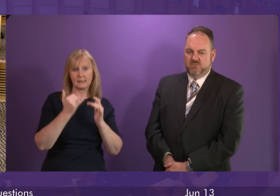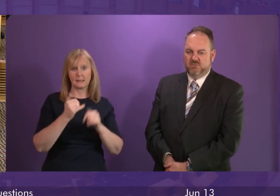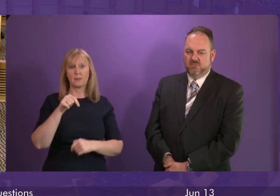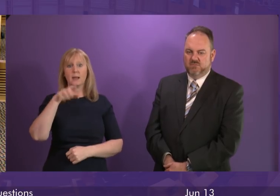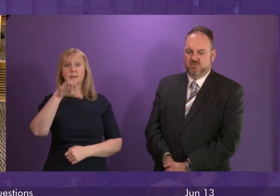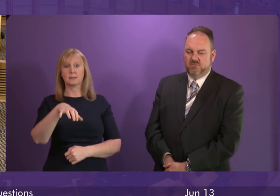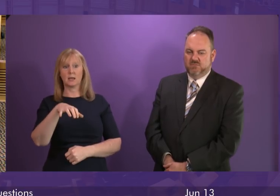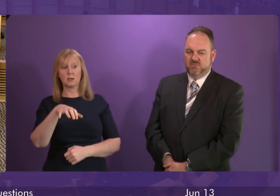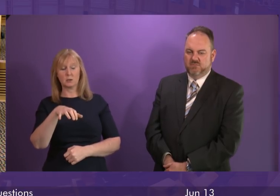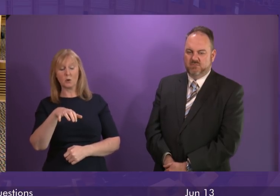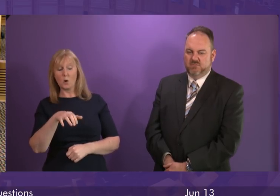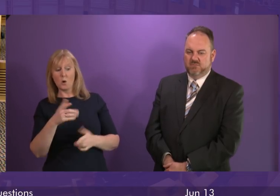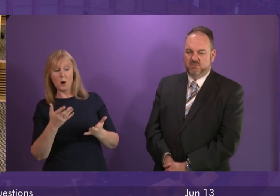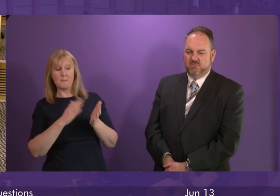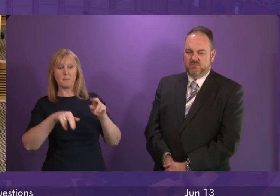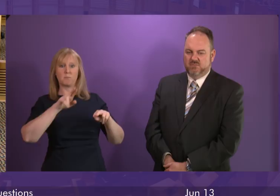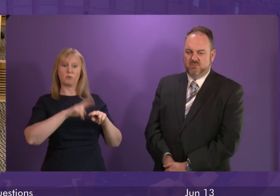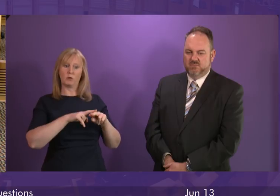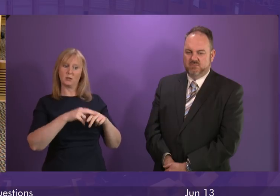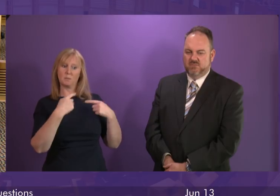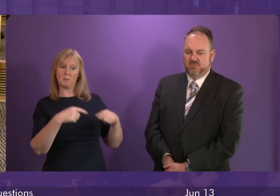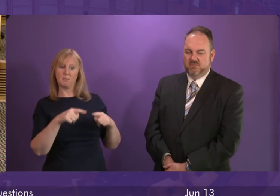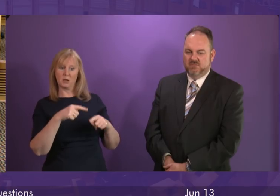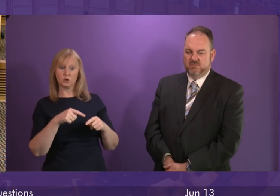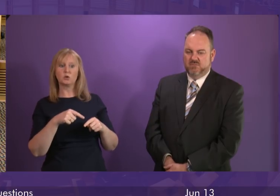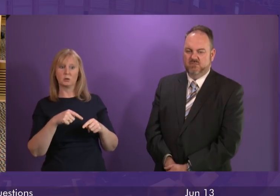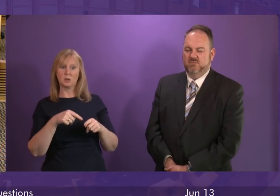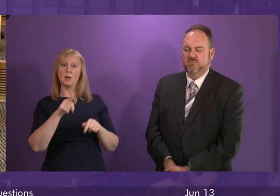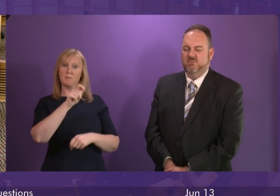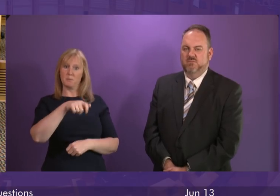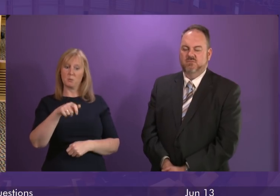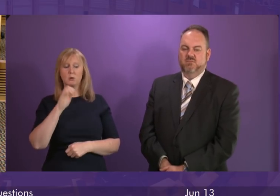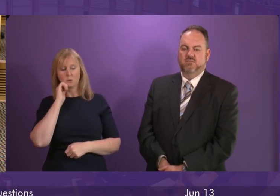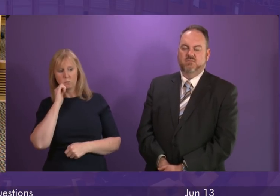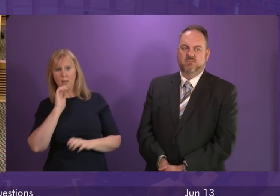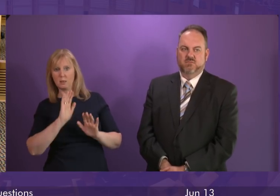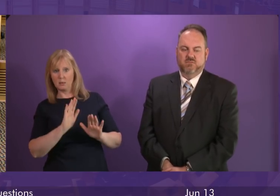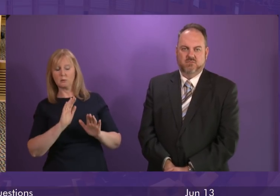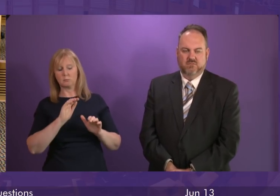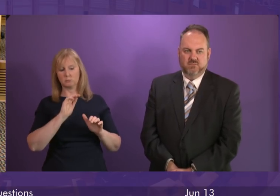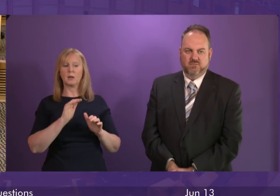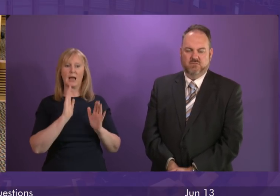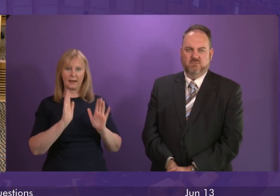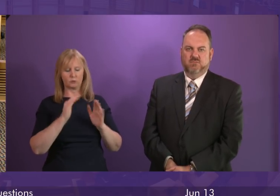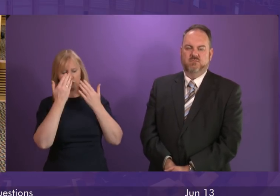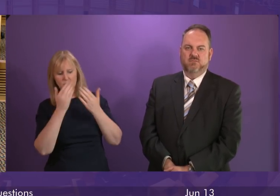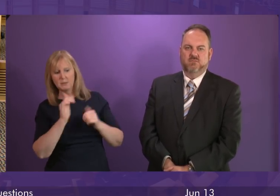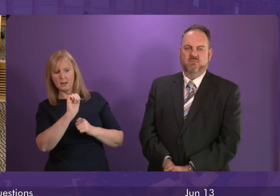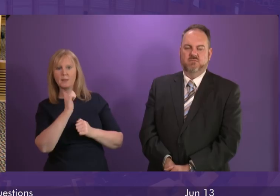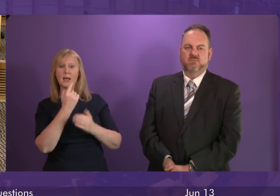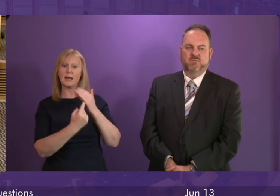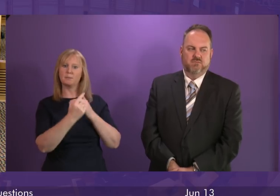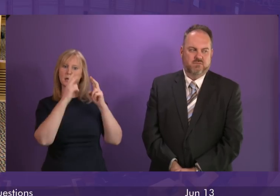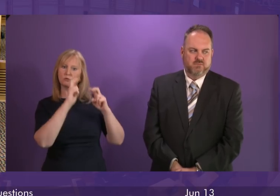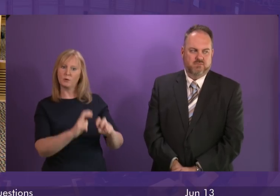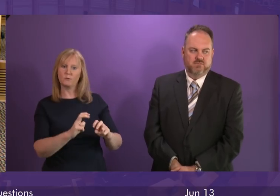with appropriate parental permission, the pupils, then that is exactly what will happen. But we must respect the review's independence and allow them to come to